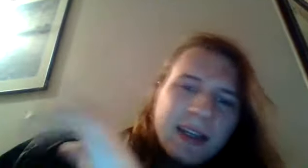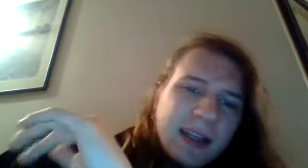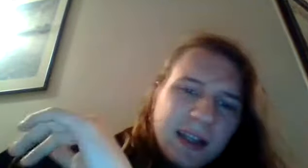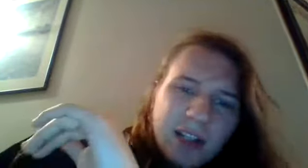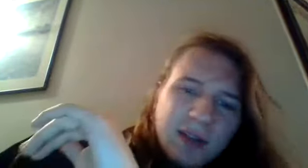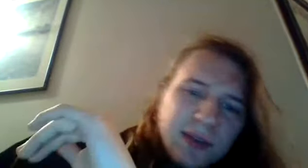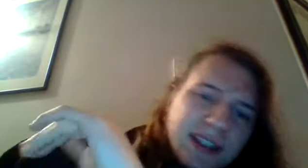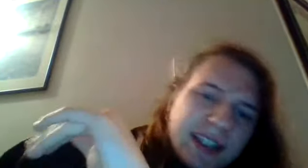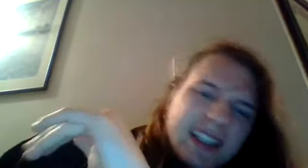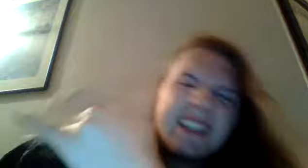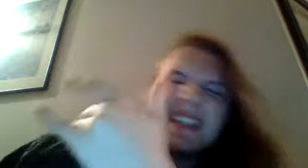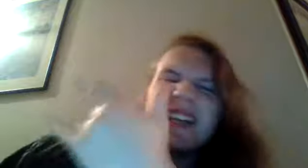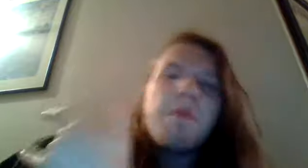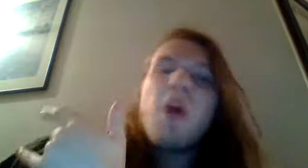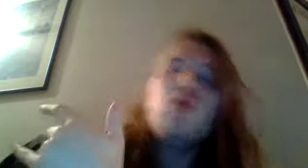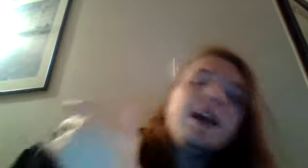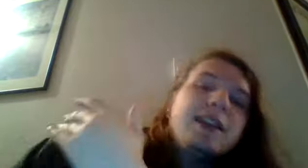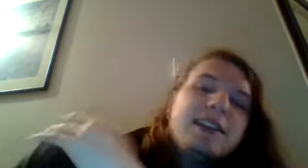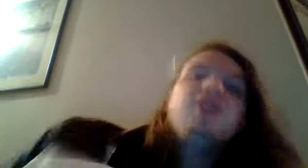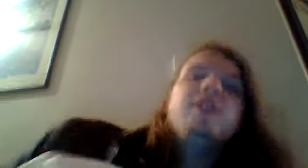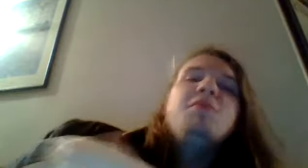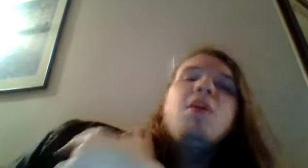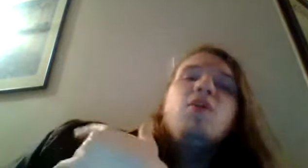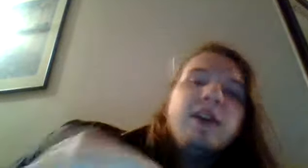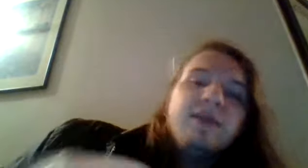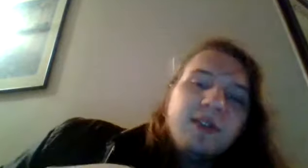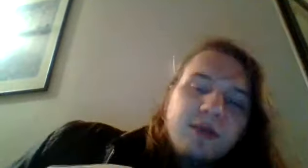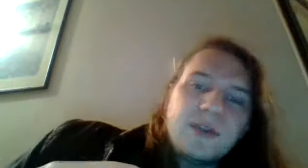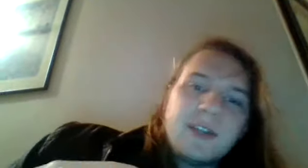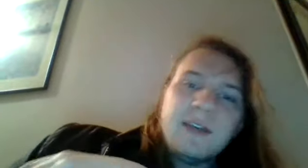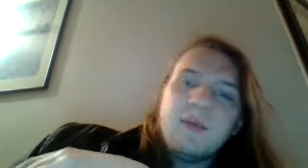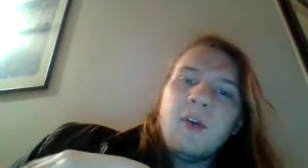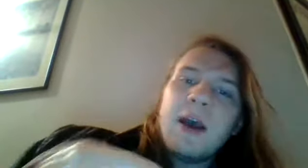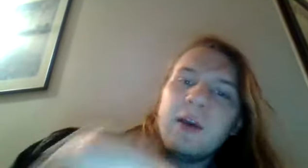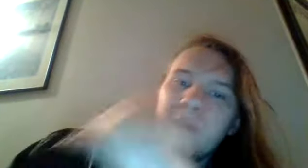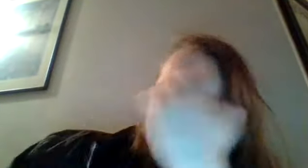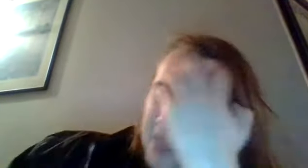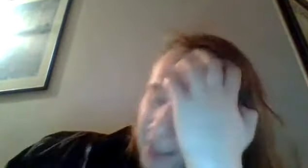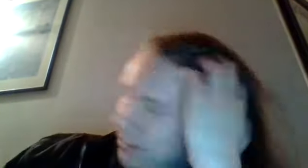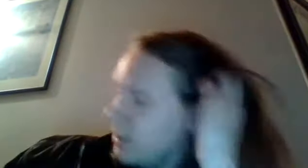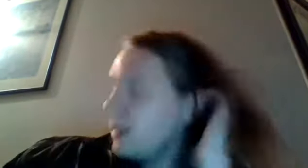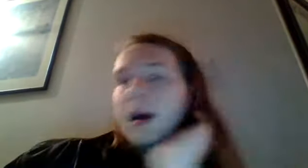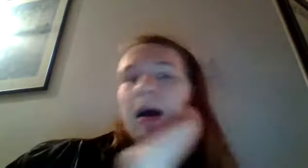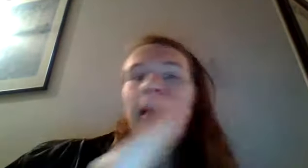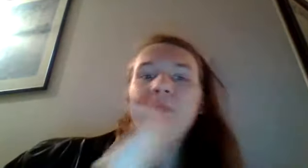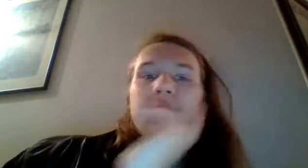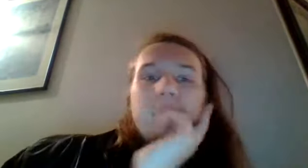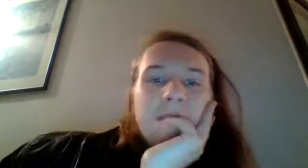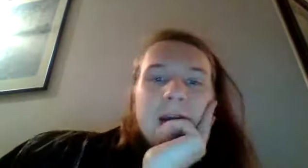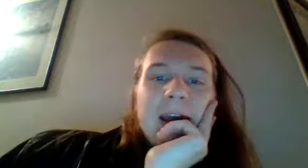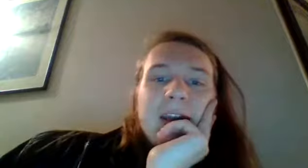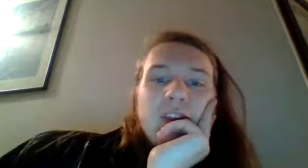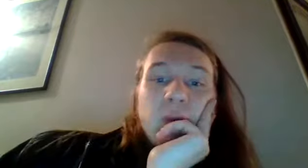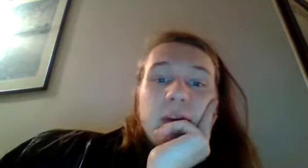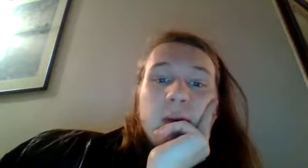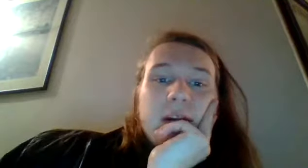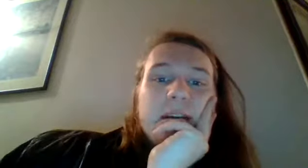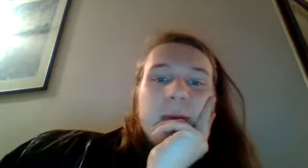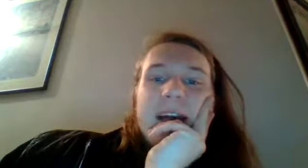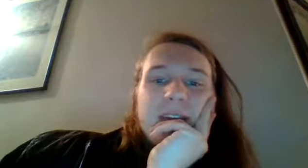not so fun sickness let's say pneumonia let's say she has pneumonia for sake of my own understanding um and she really wants to go back to